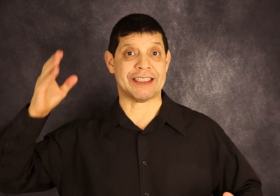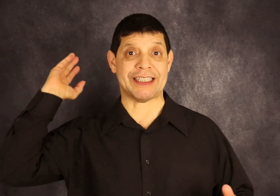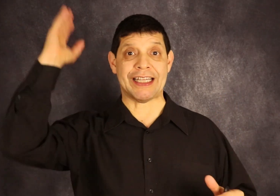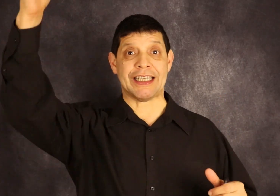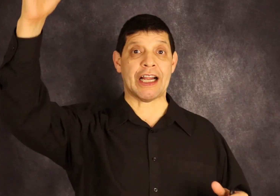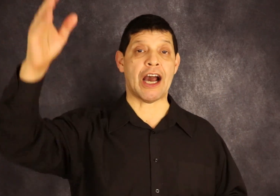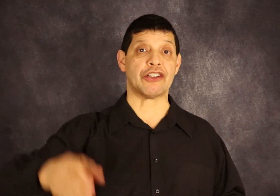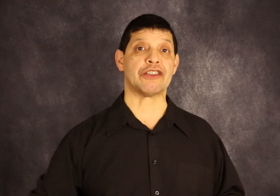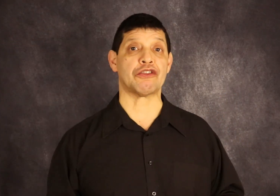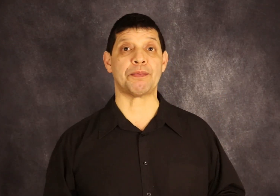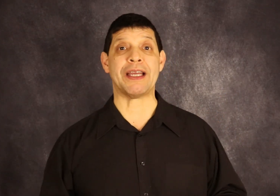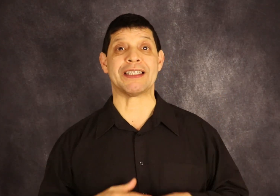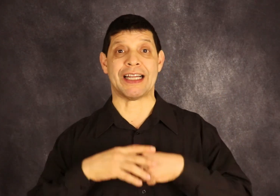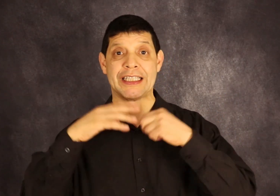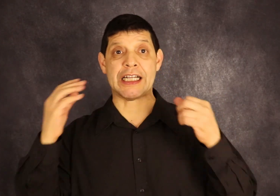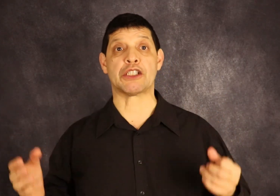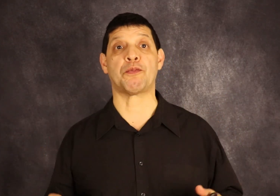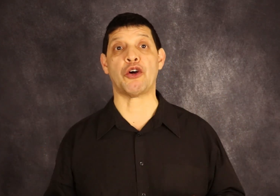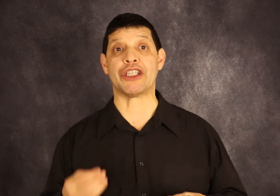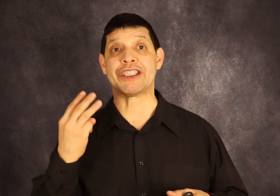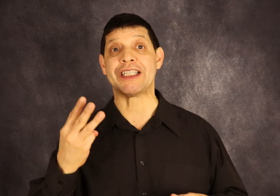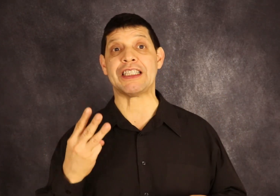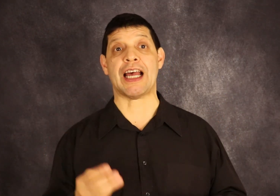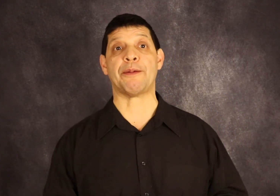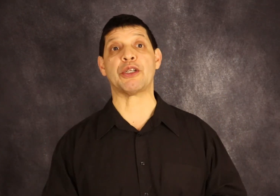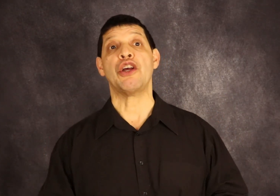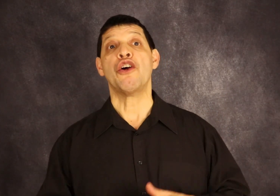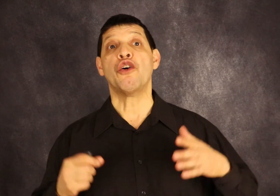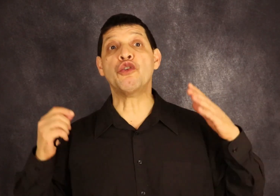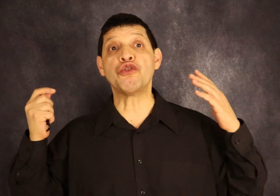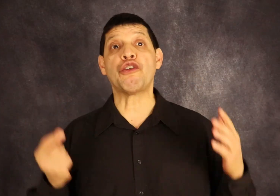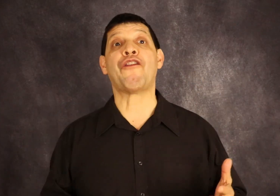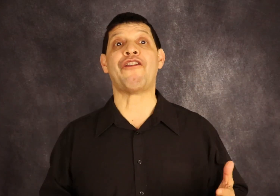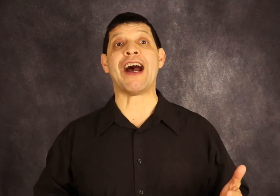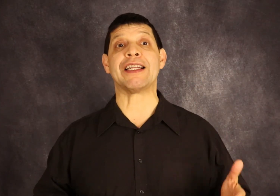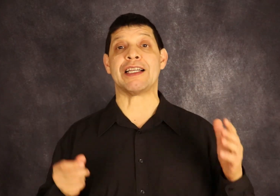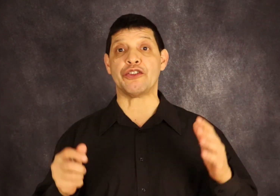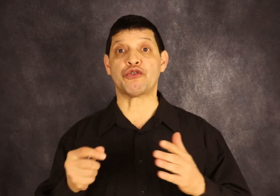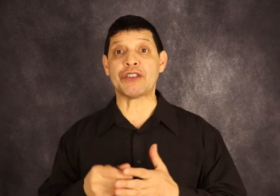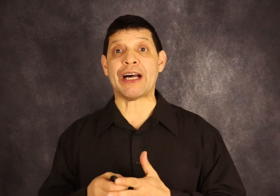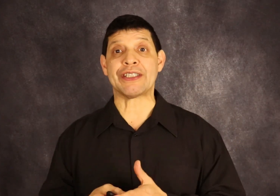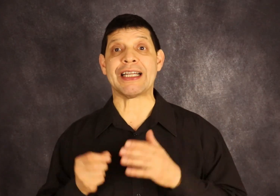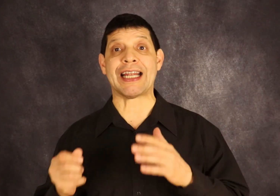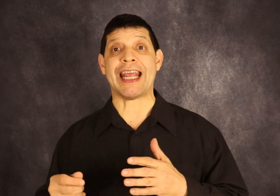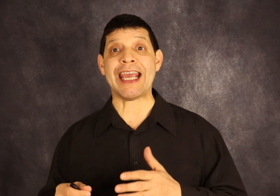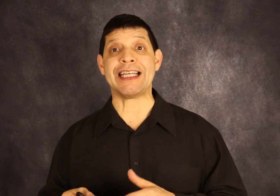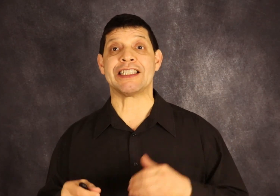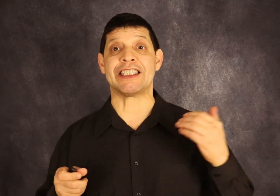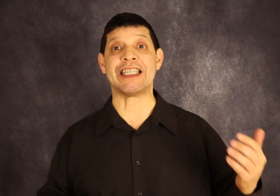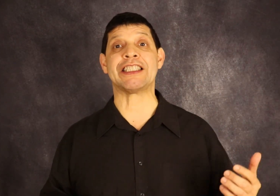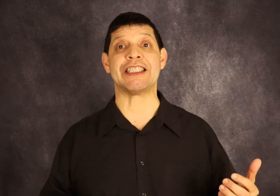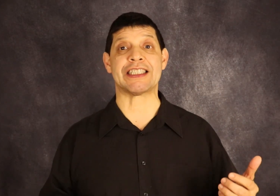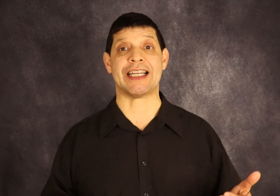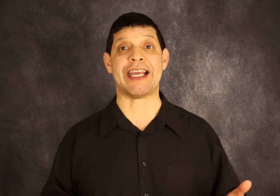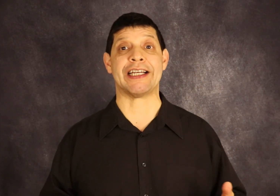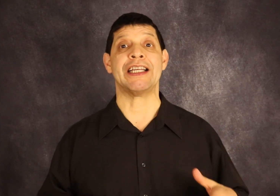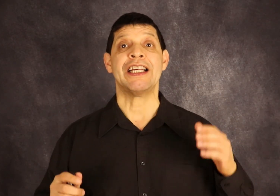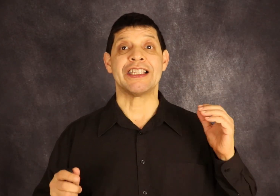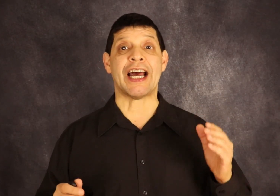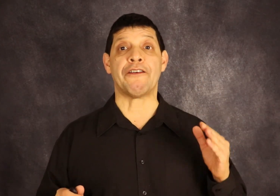sent it out into space, and it exploded three times. Until finally, in 2008, six years later, that